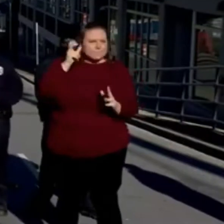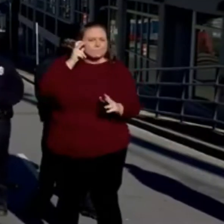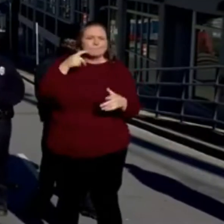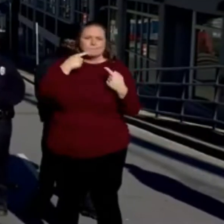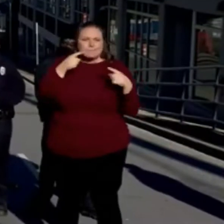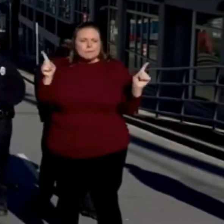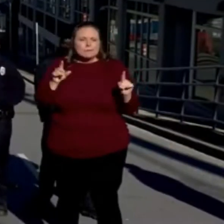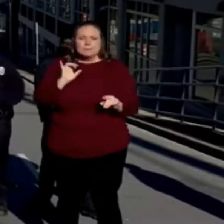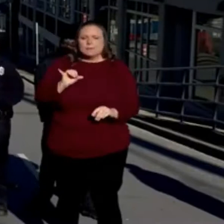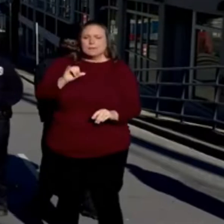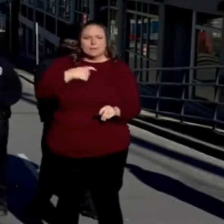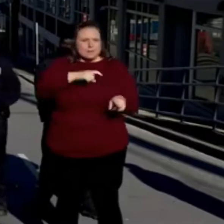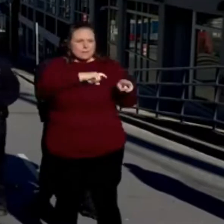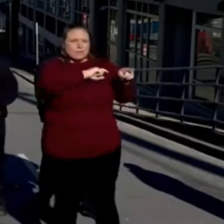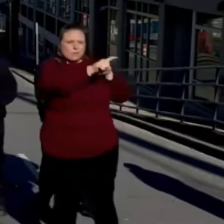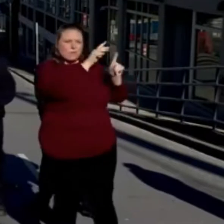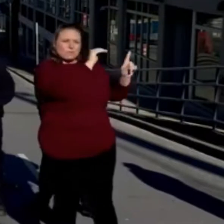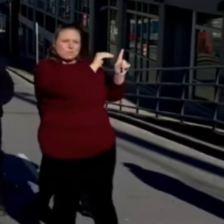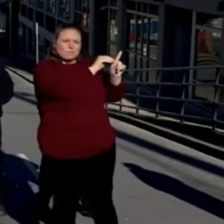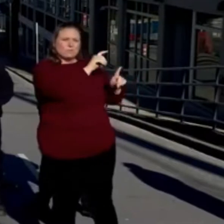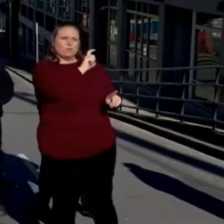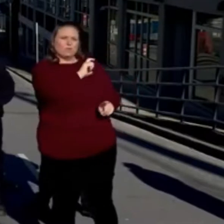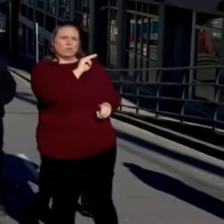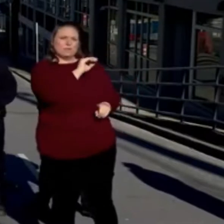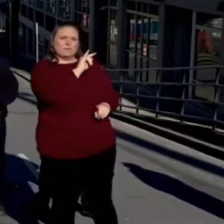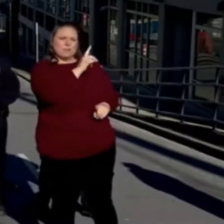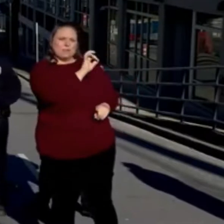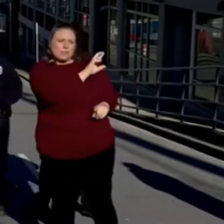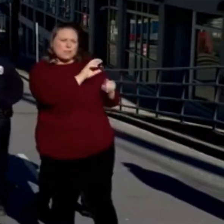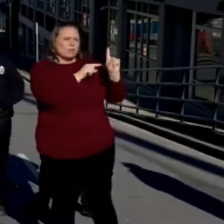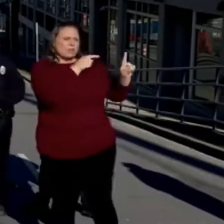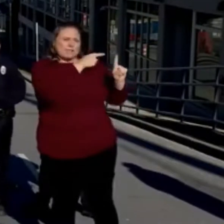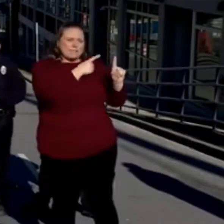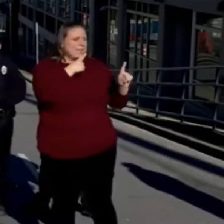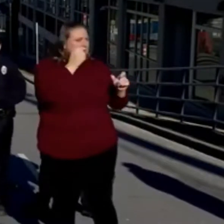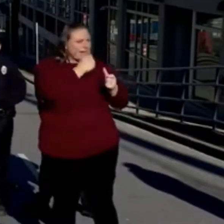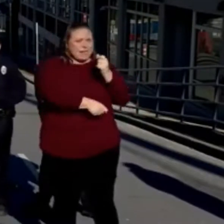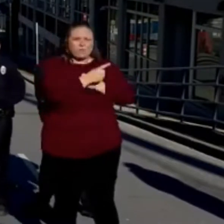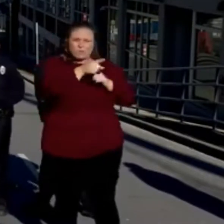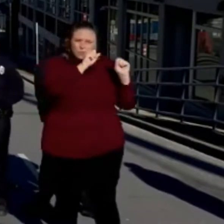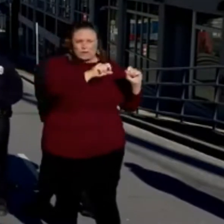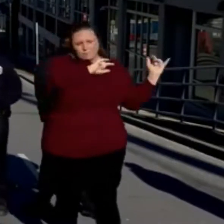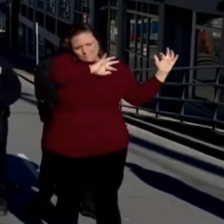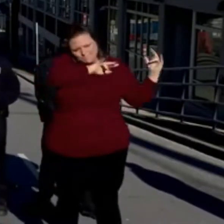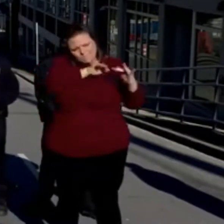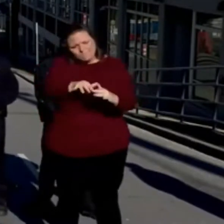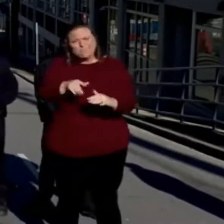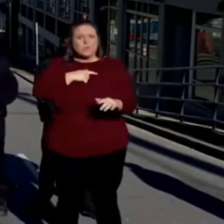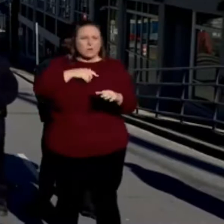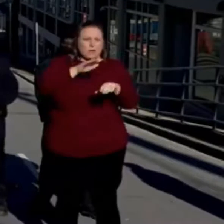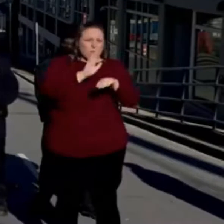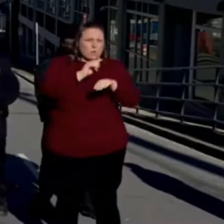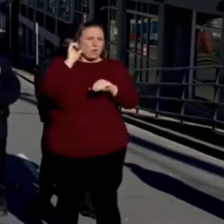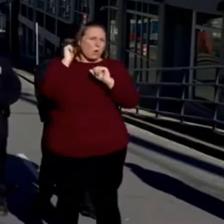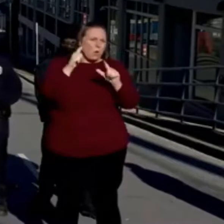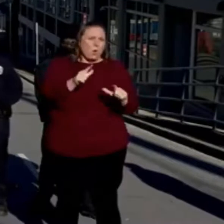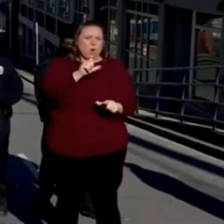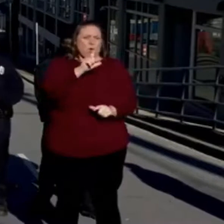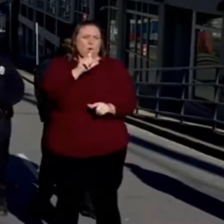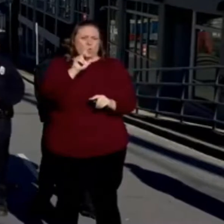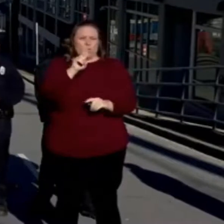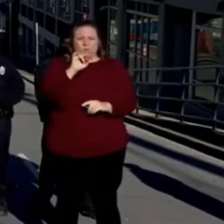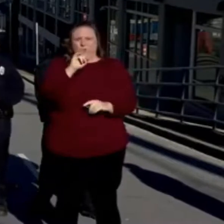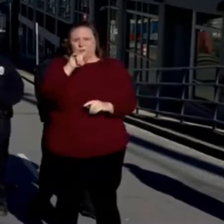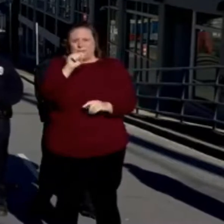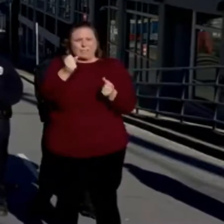that time, I called and notified Sergeant Miller. He said, get everyone you can out there. I requested all units available